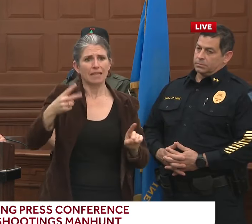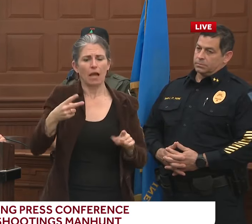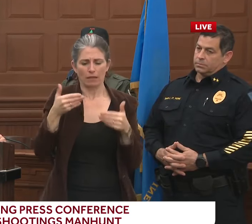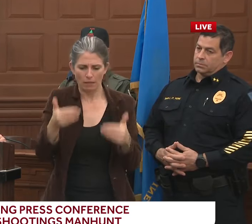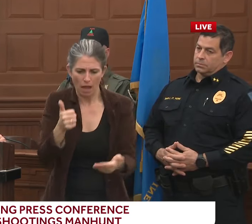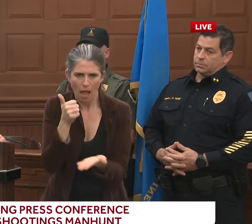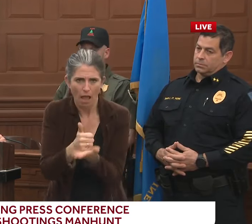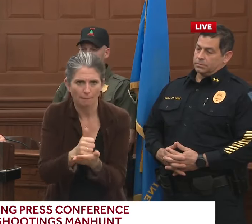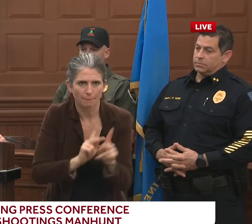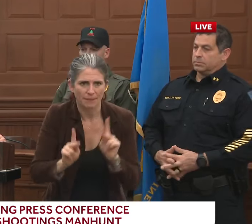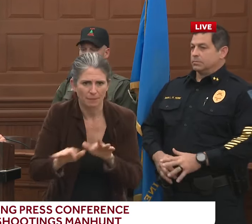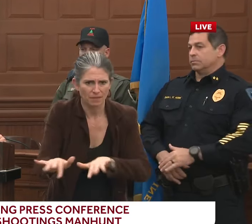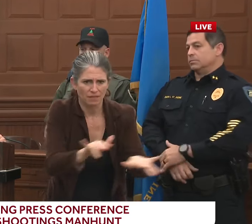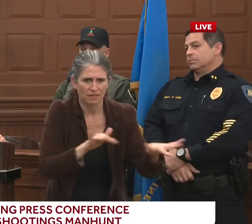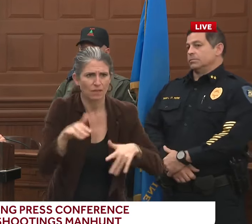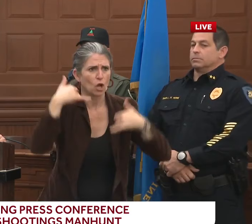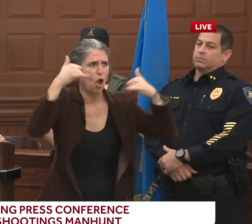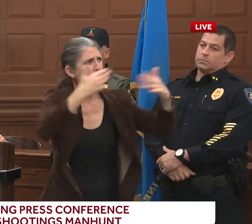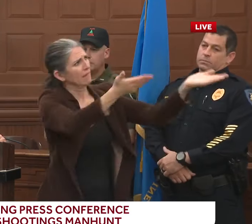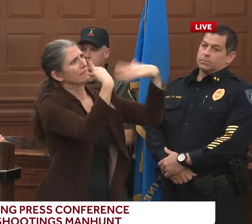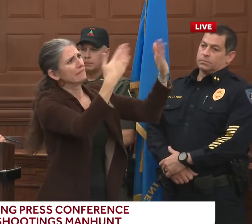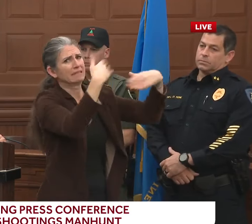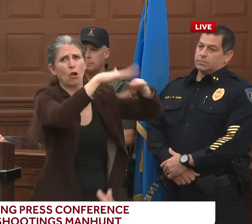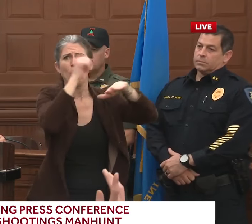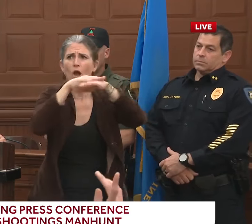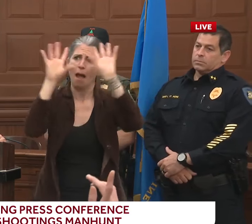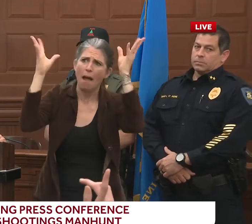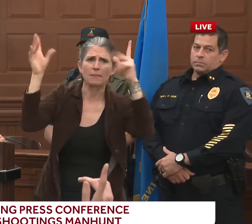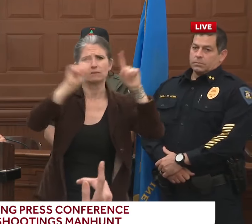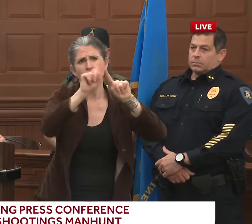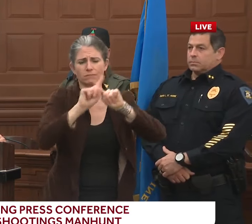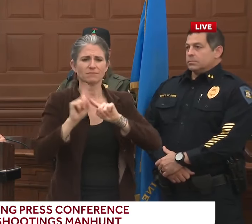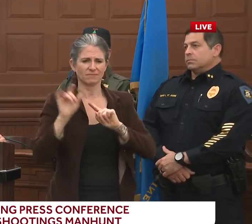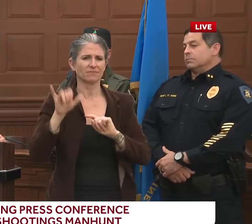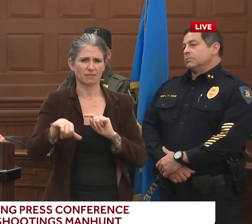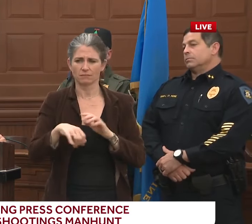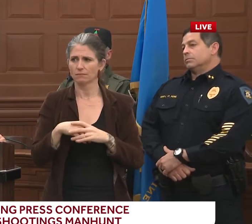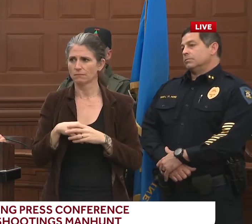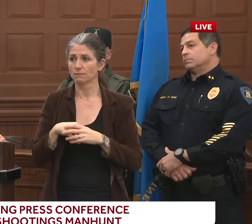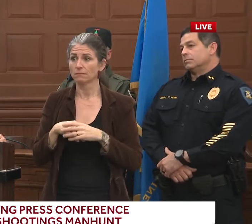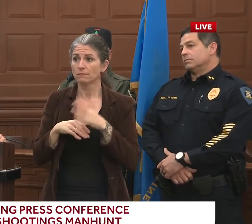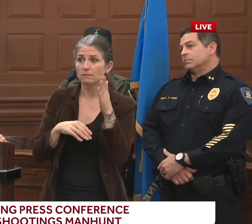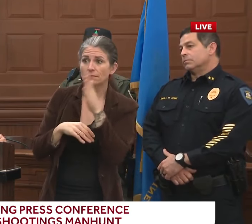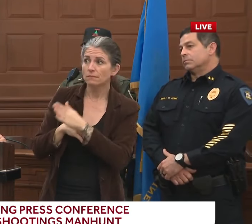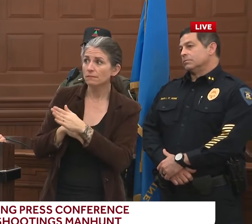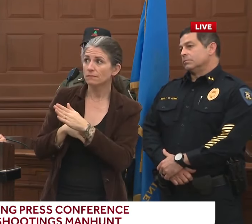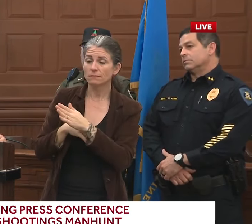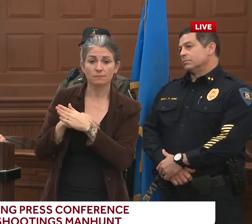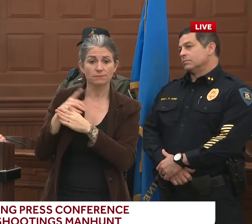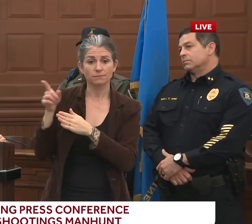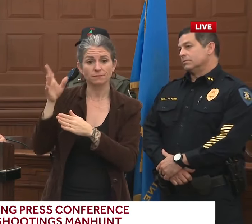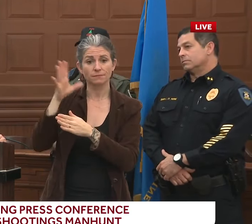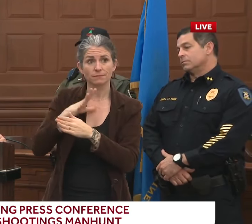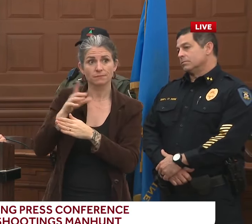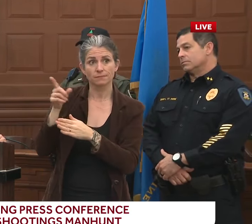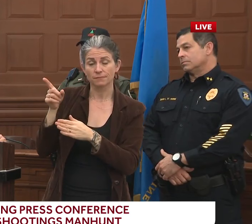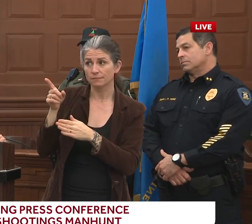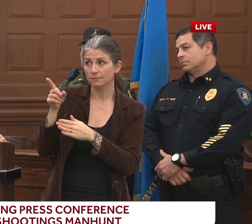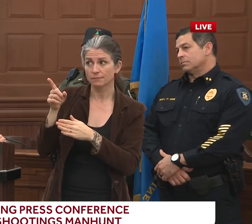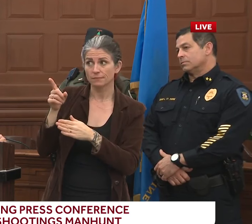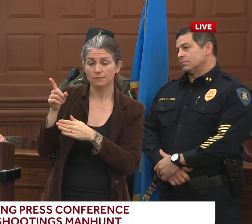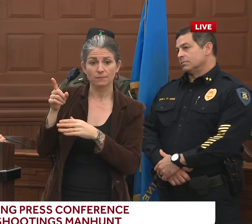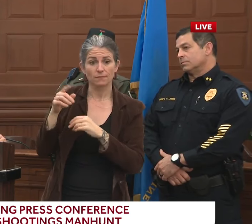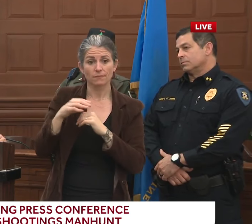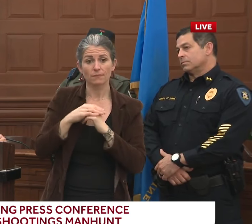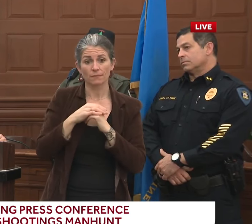getting additional units there as fast as possible. So, yes, sir? I wonder if when the officers arrived at the second scene,